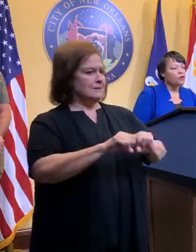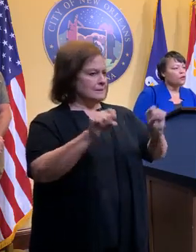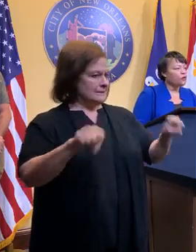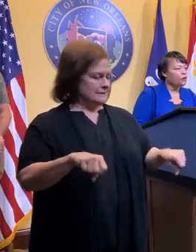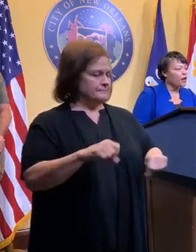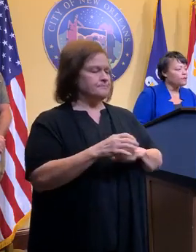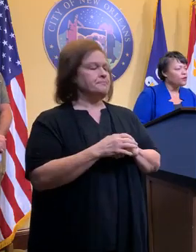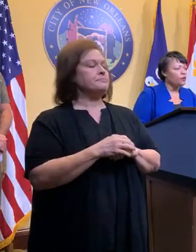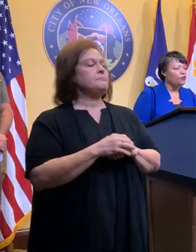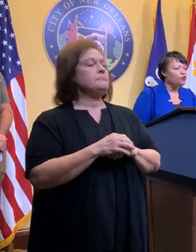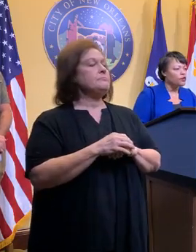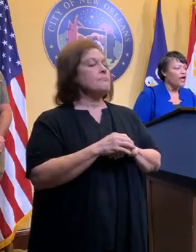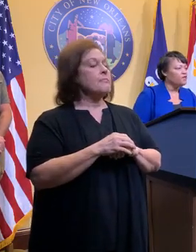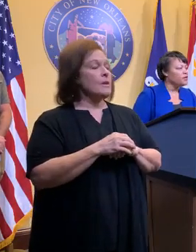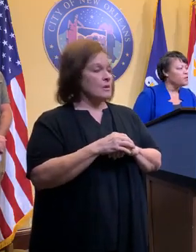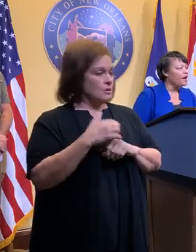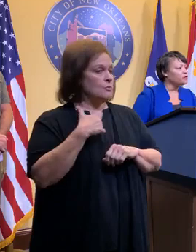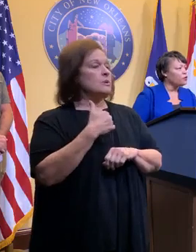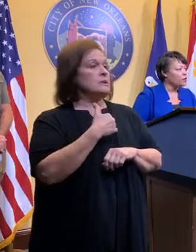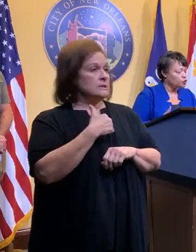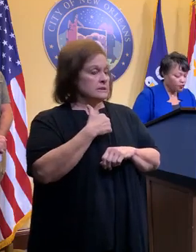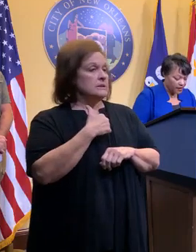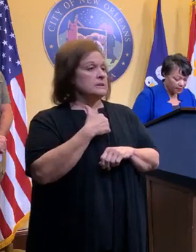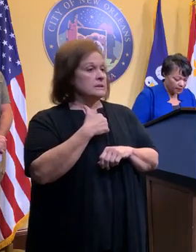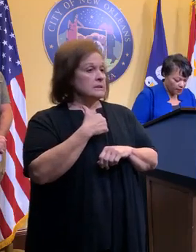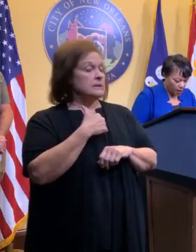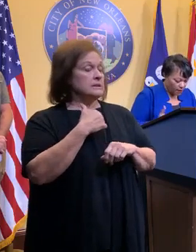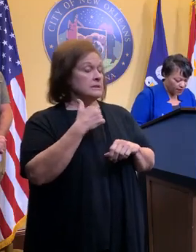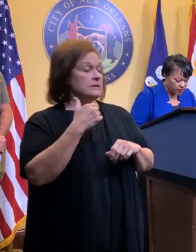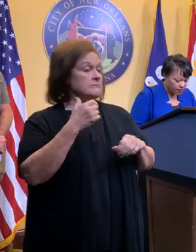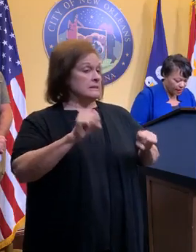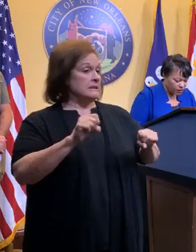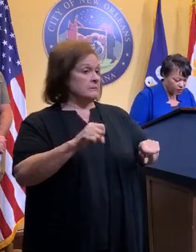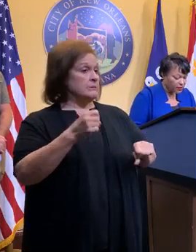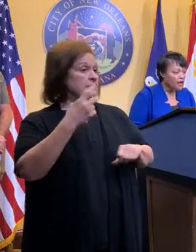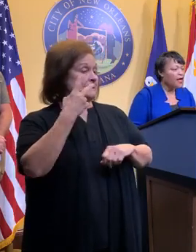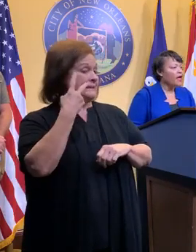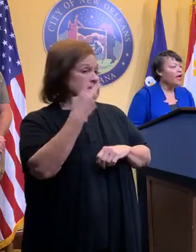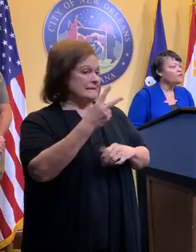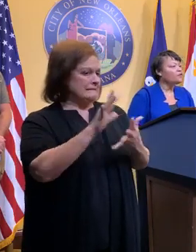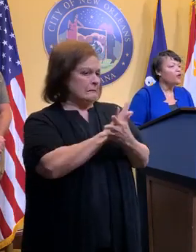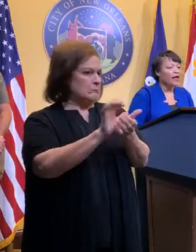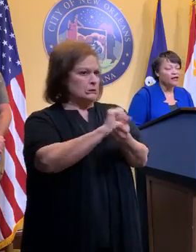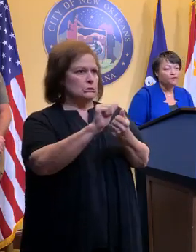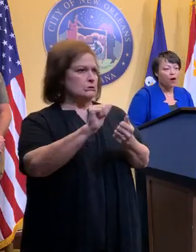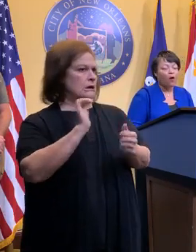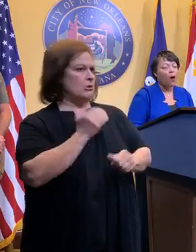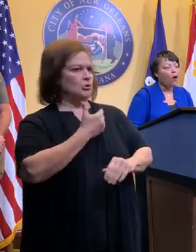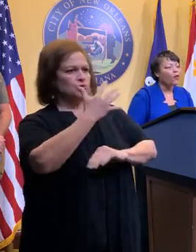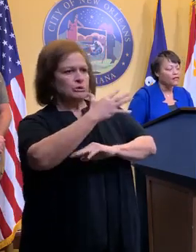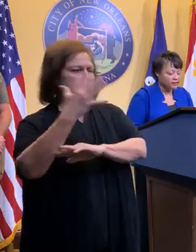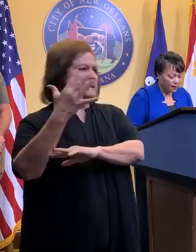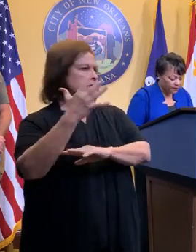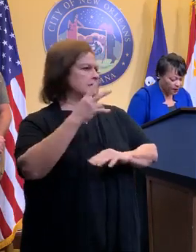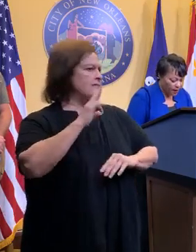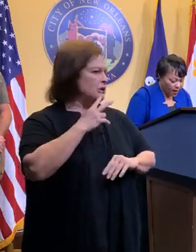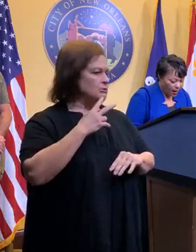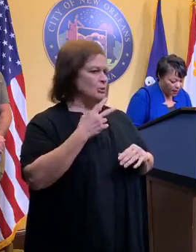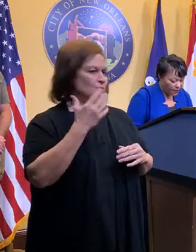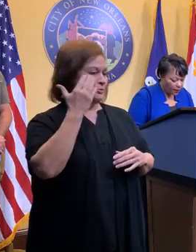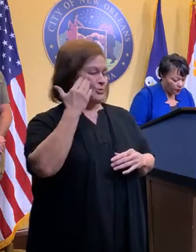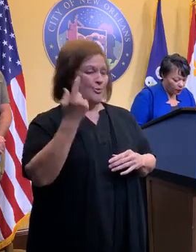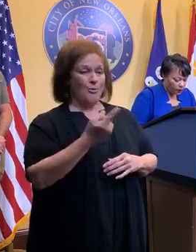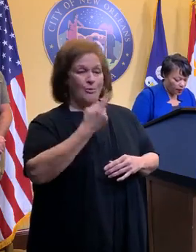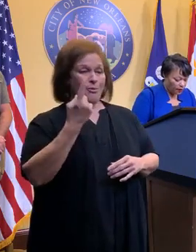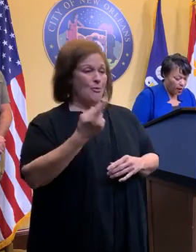well. This will, you know, really have an impact on our trees, our vegetation, heavy rainfall, always something